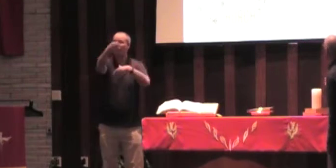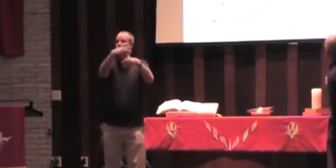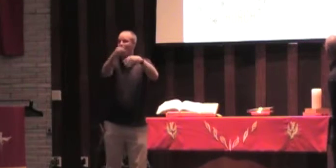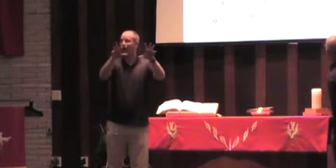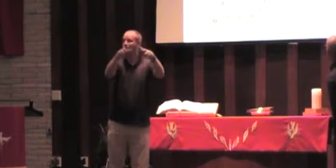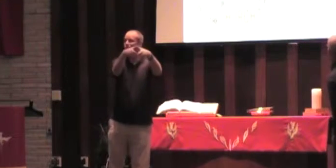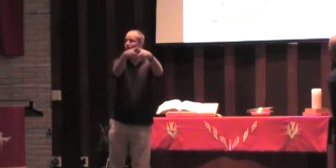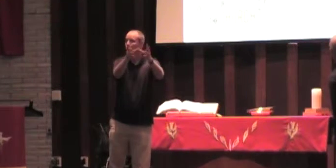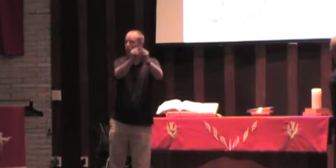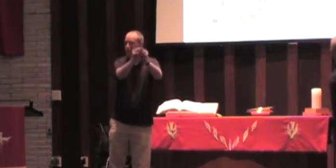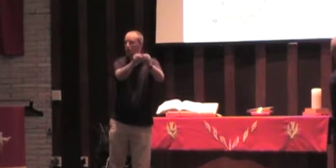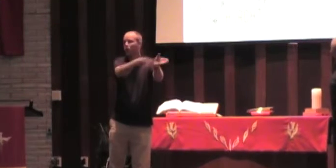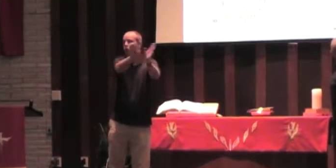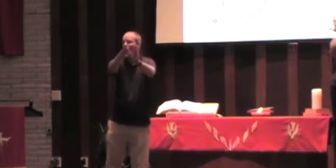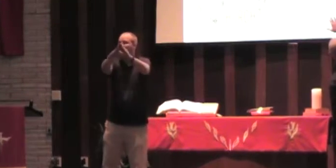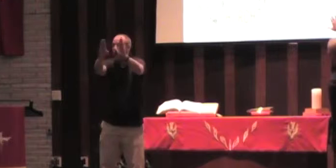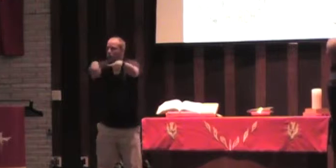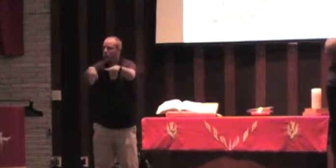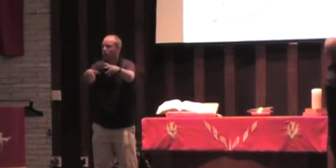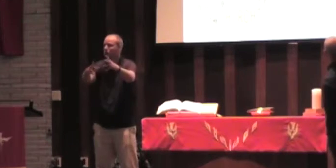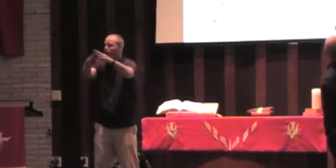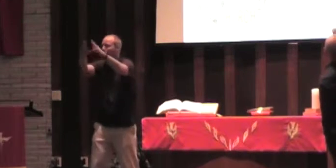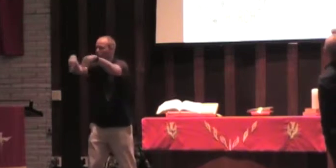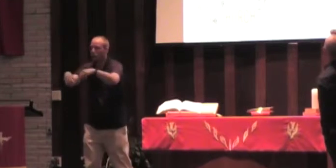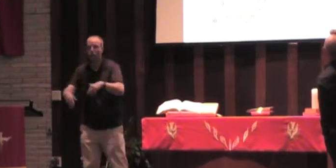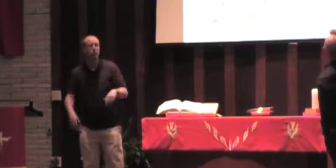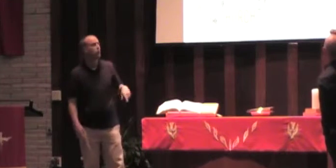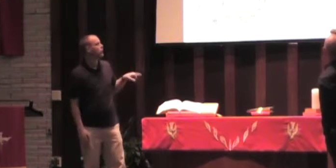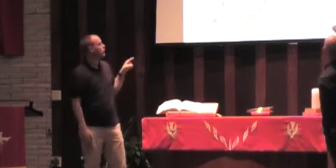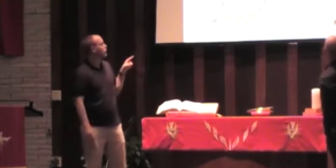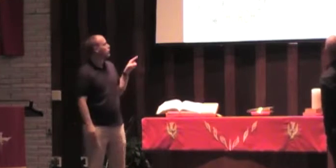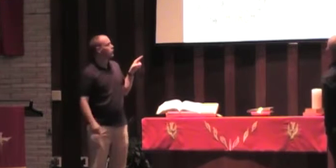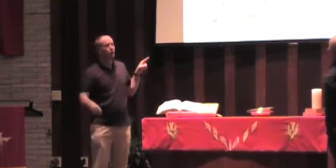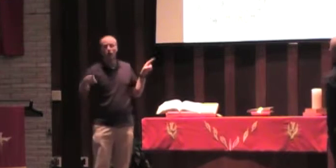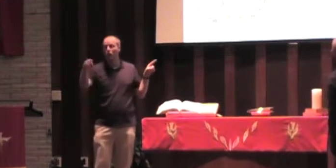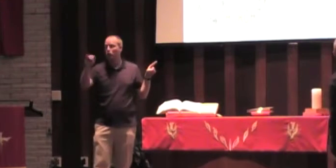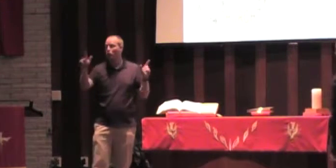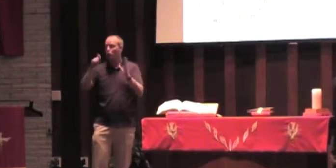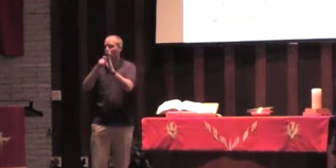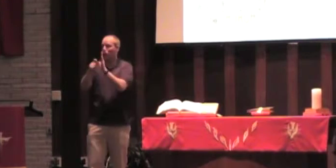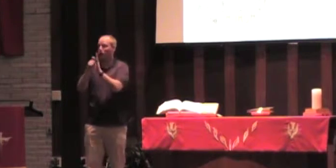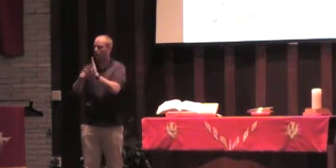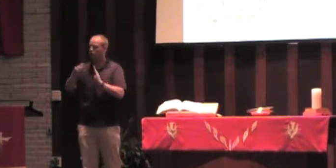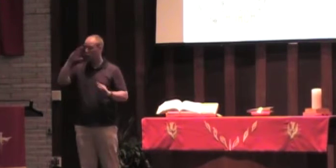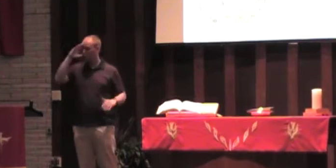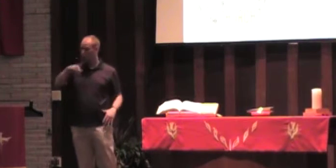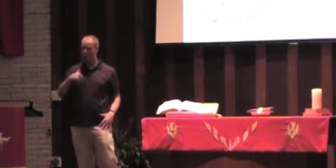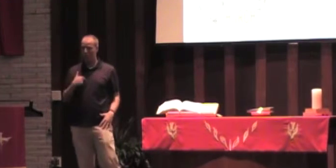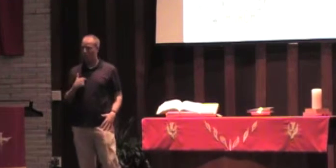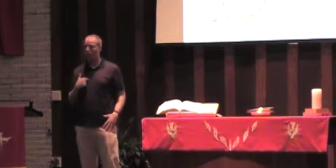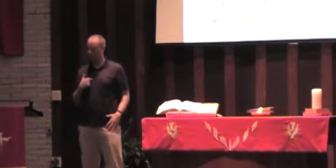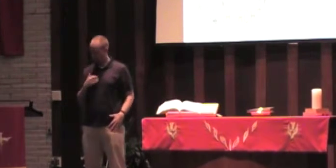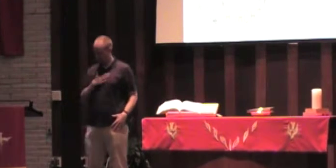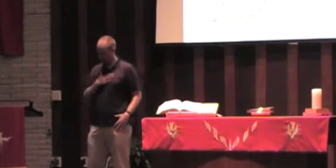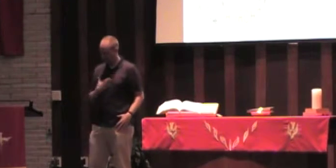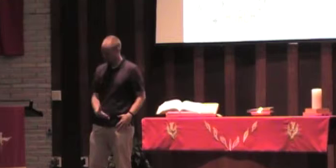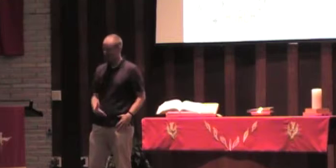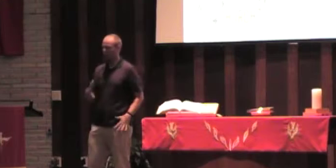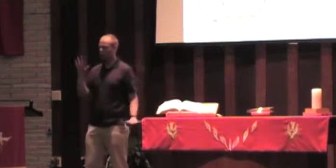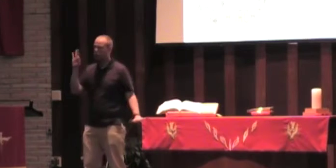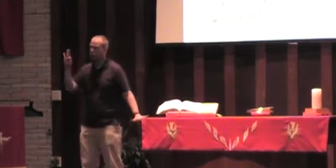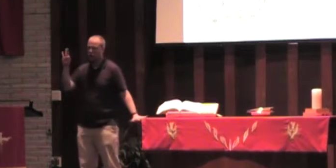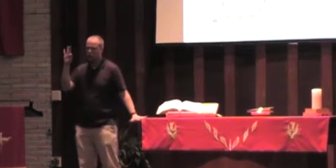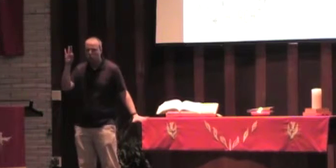in house to house. So here's what Paul writes in Acts 20. You know that I have not hesitated to preach